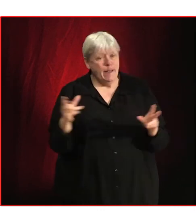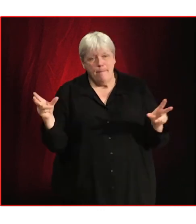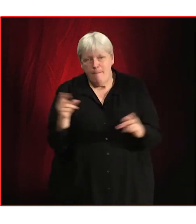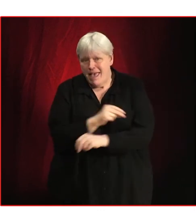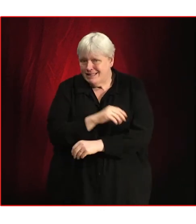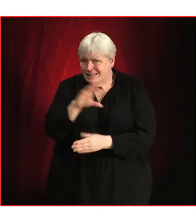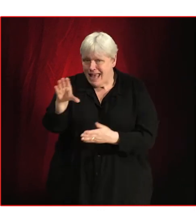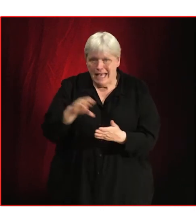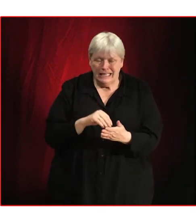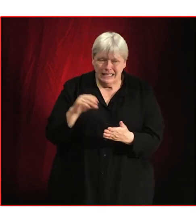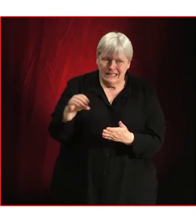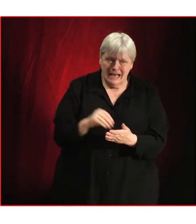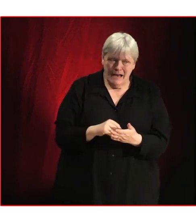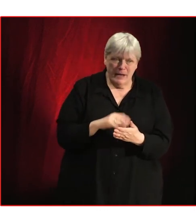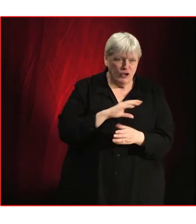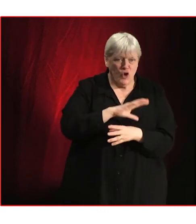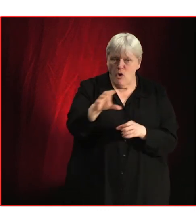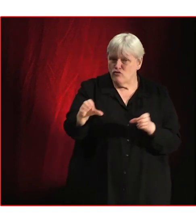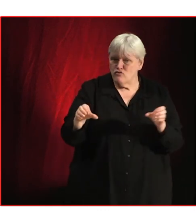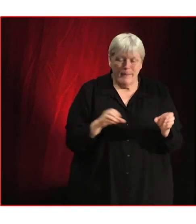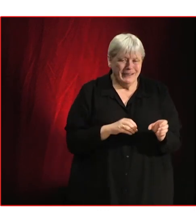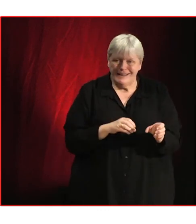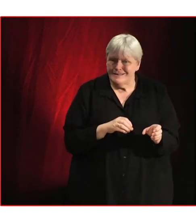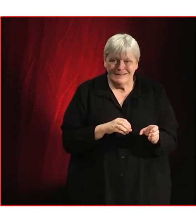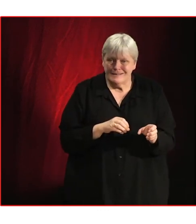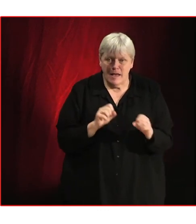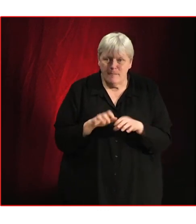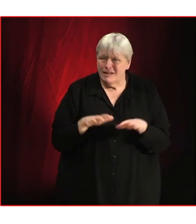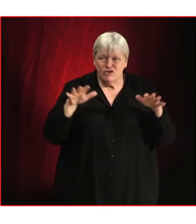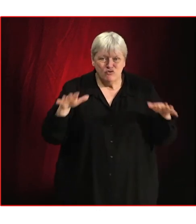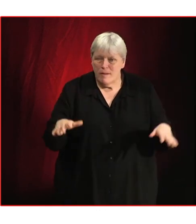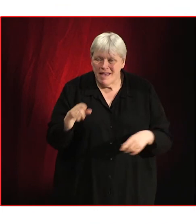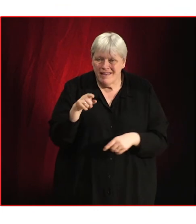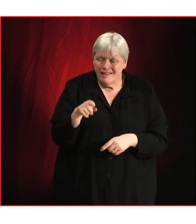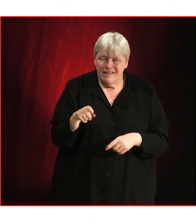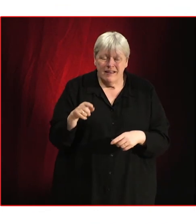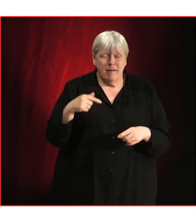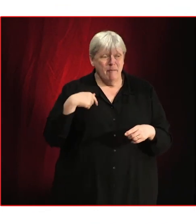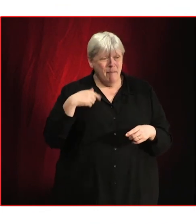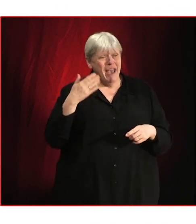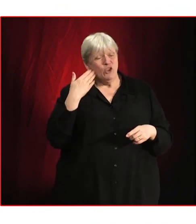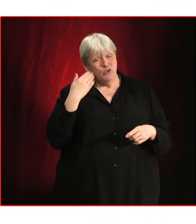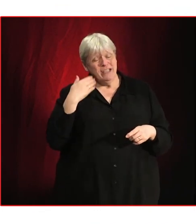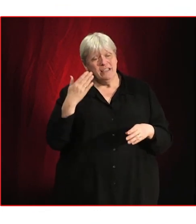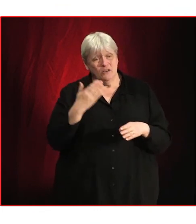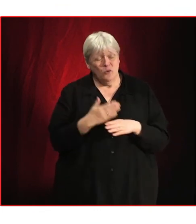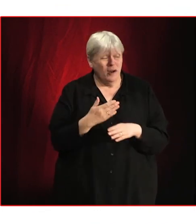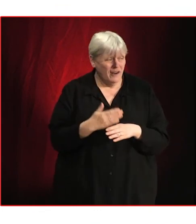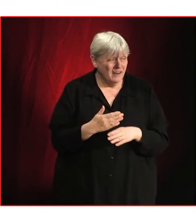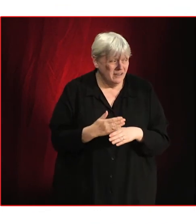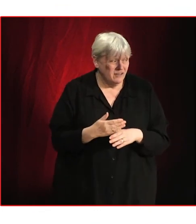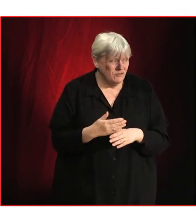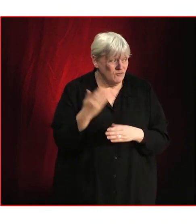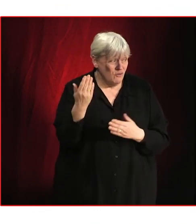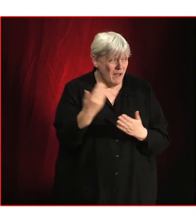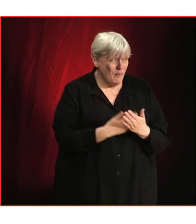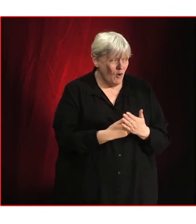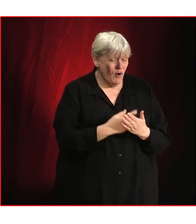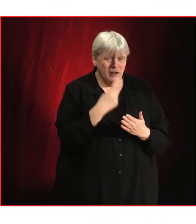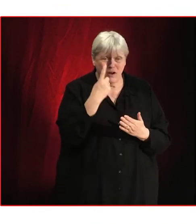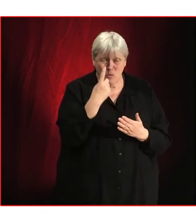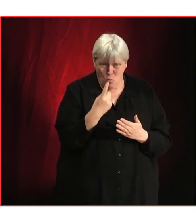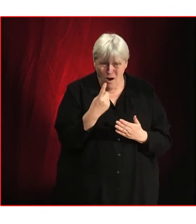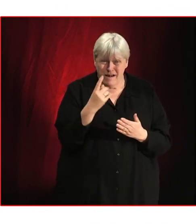stream, which is not being replaced by the proceeds of streaming. My recent royalty report revealed that in one